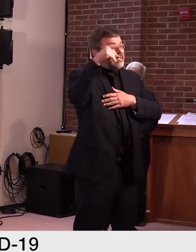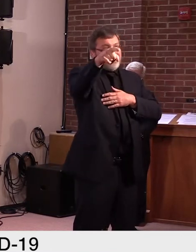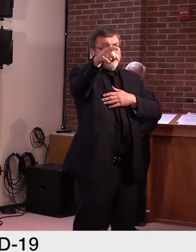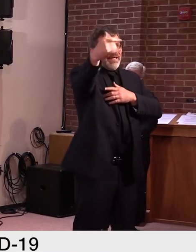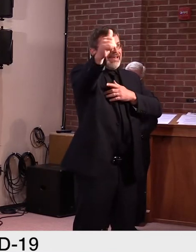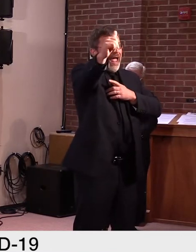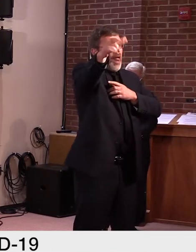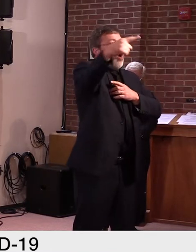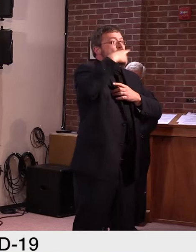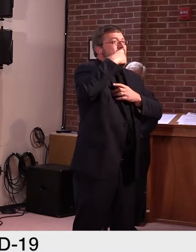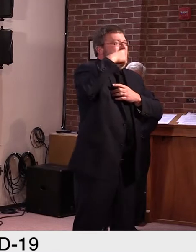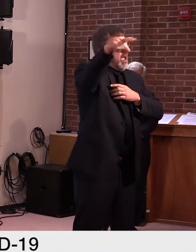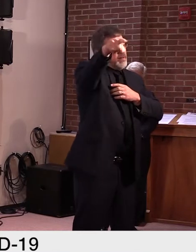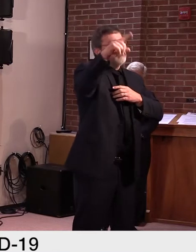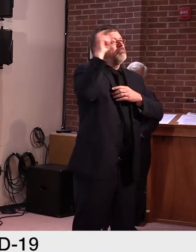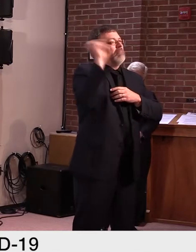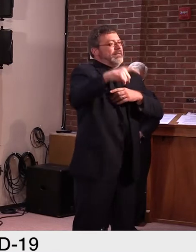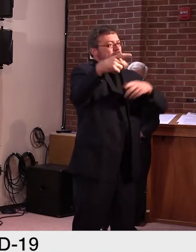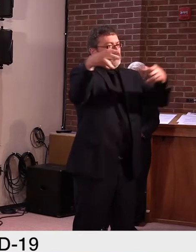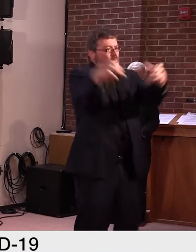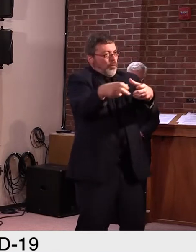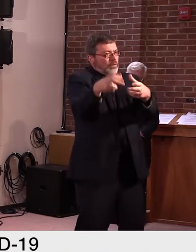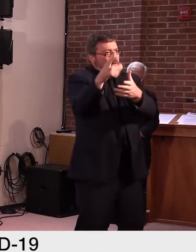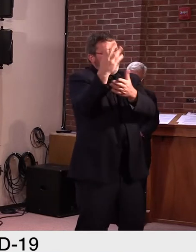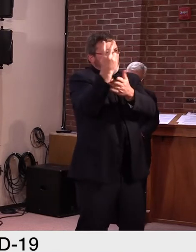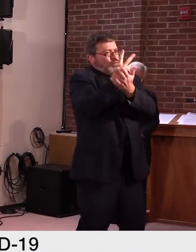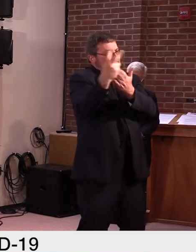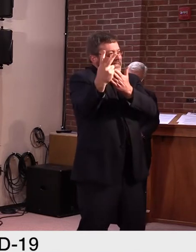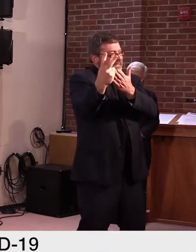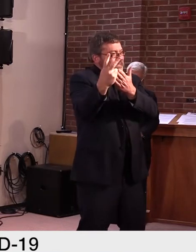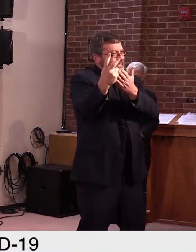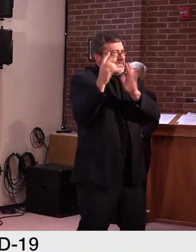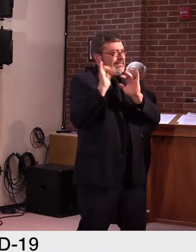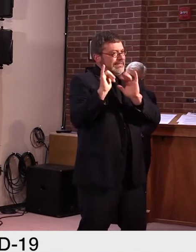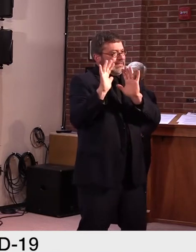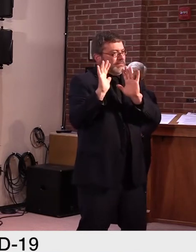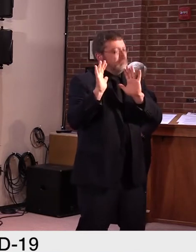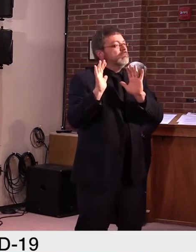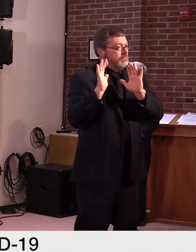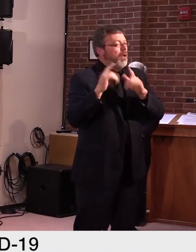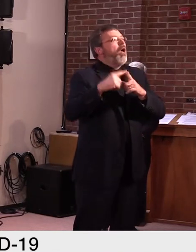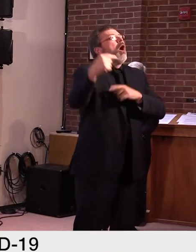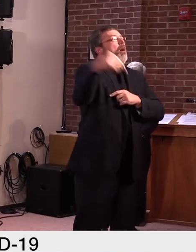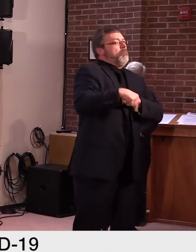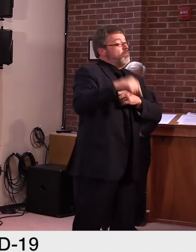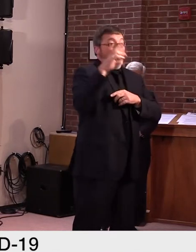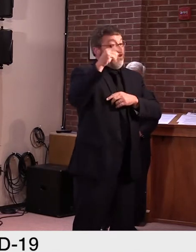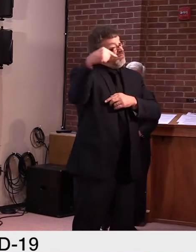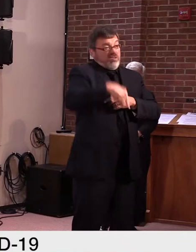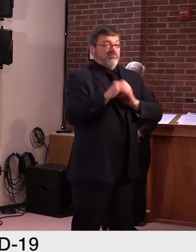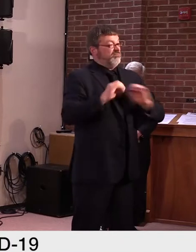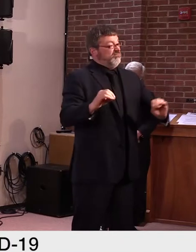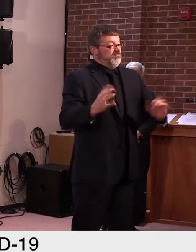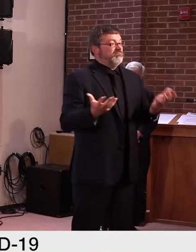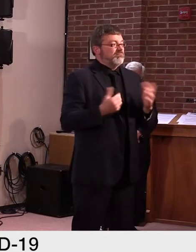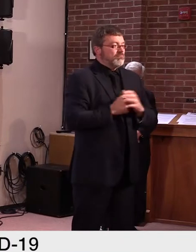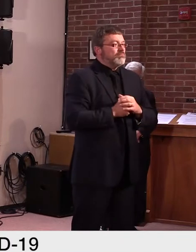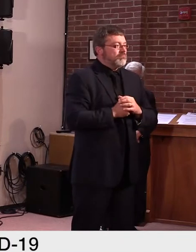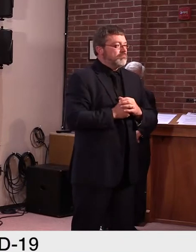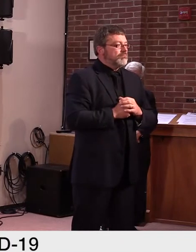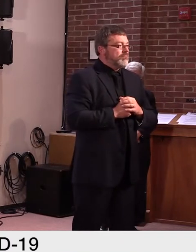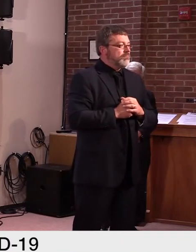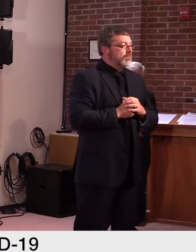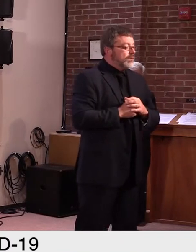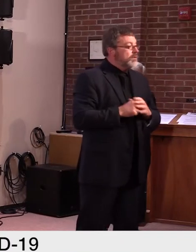state. So while we look forward to welcoming all who are following those travel policies, if you're from a county